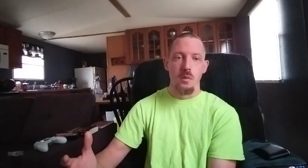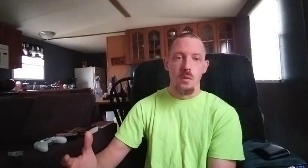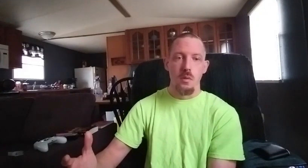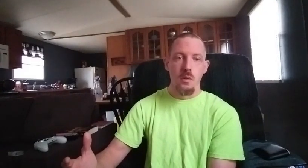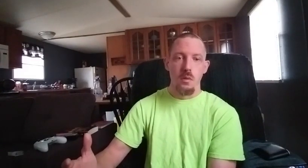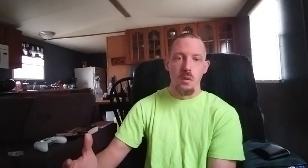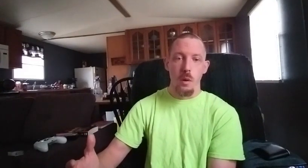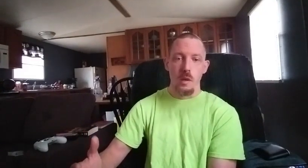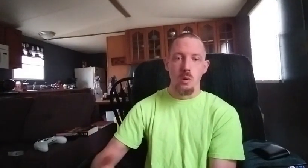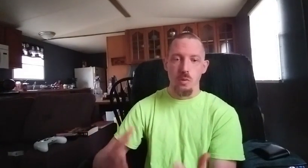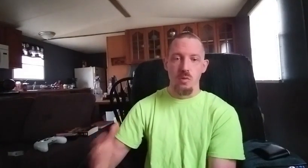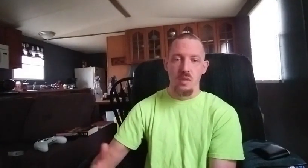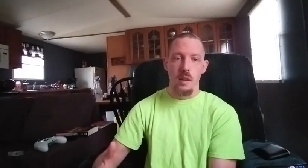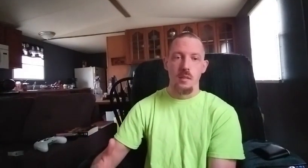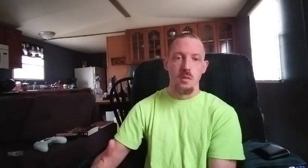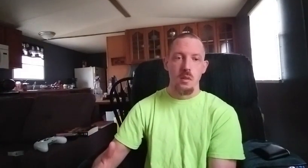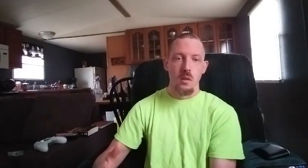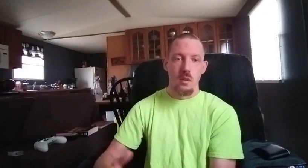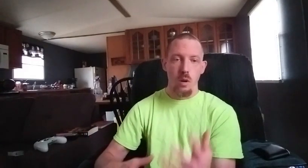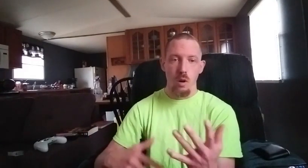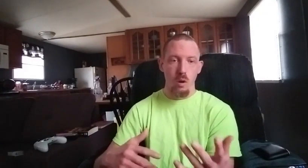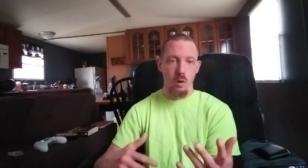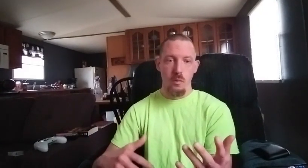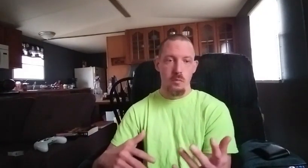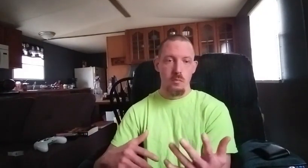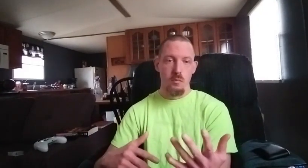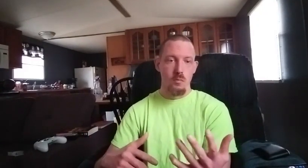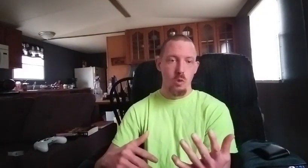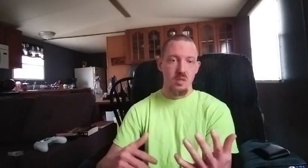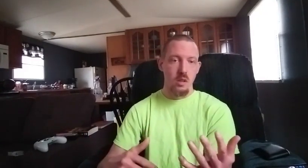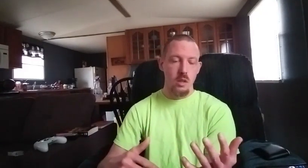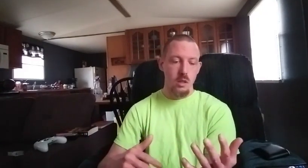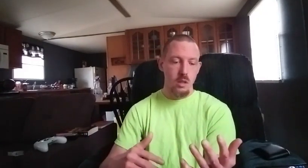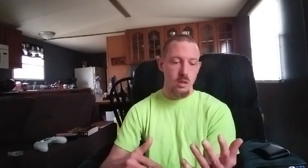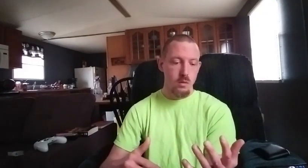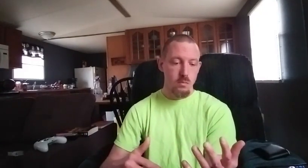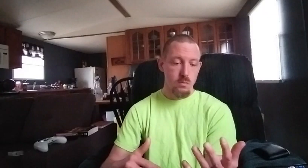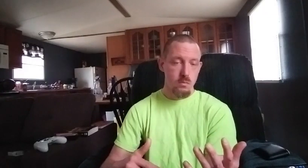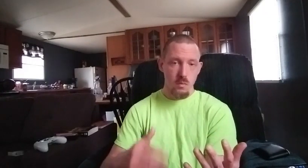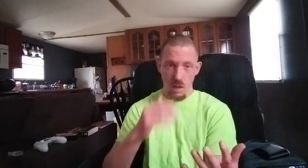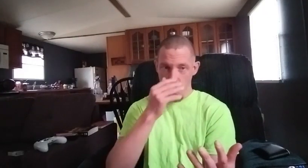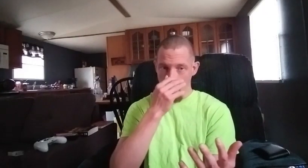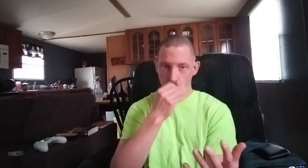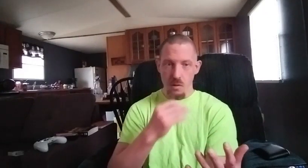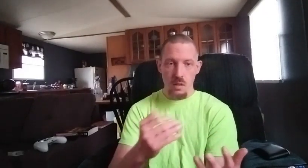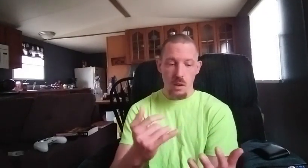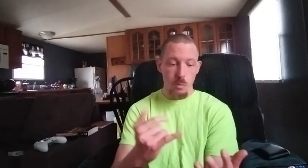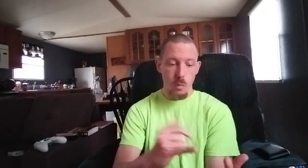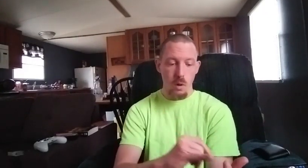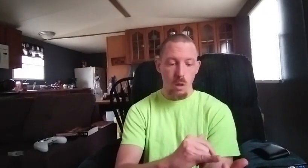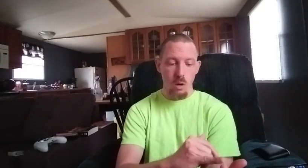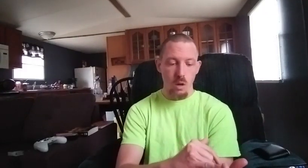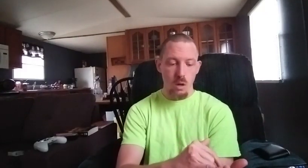i mean you'll do sets uh let's say in an hour's time you might learn